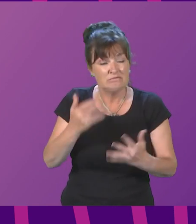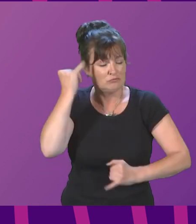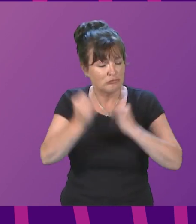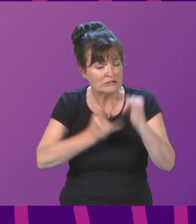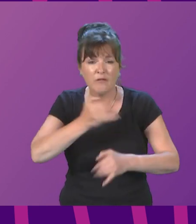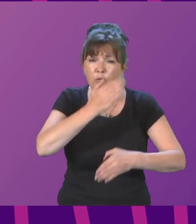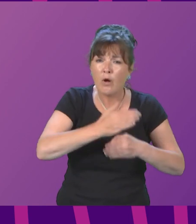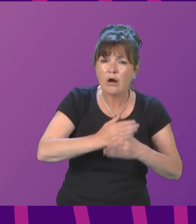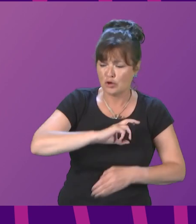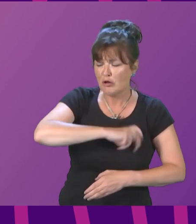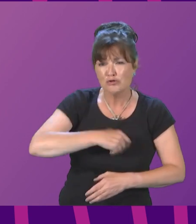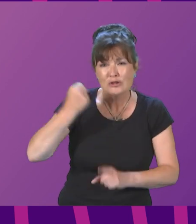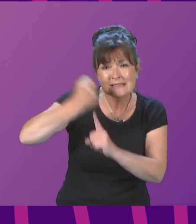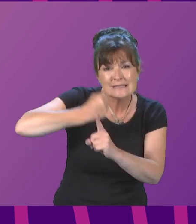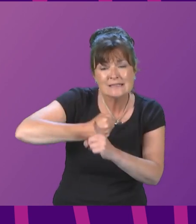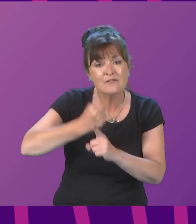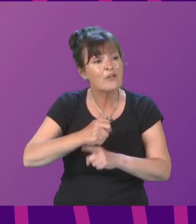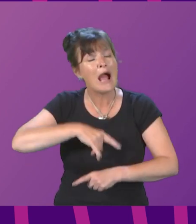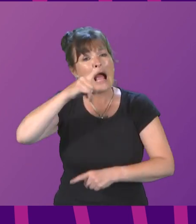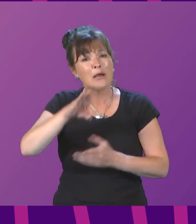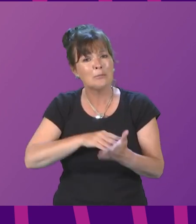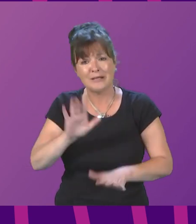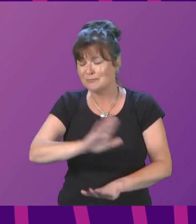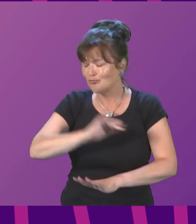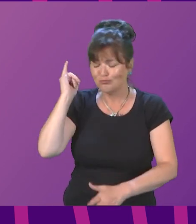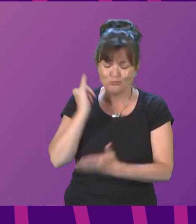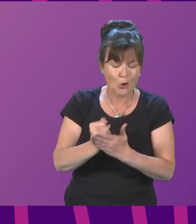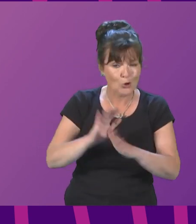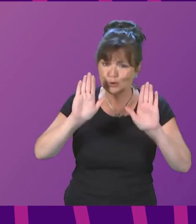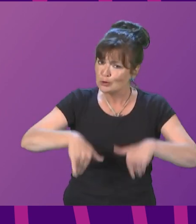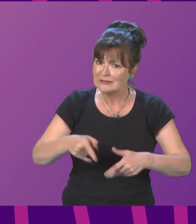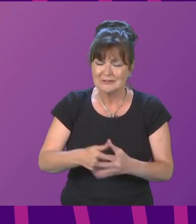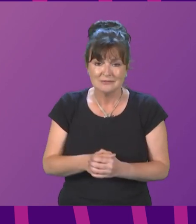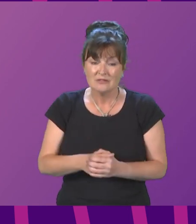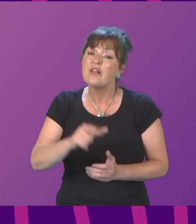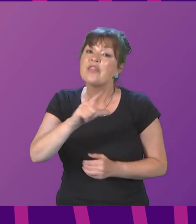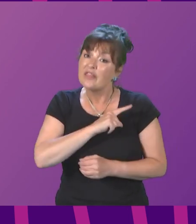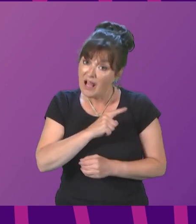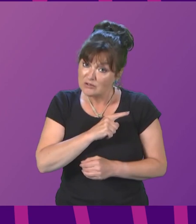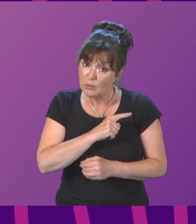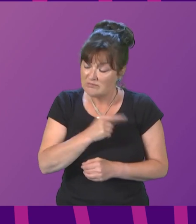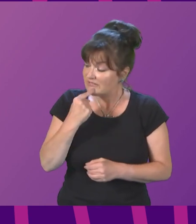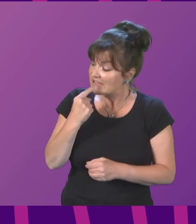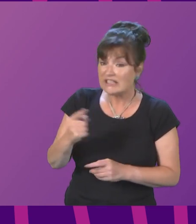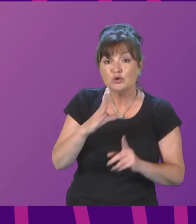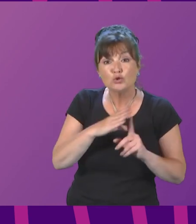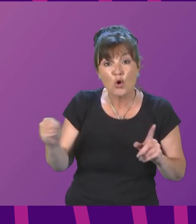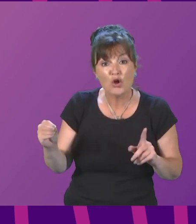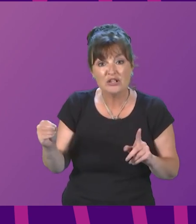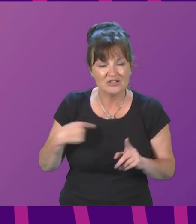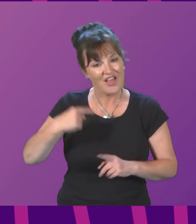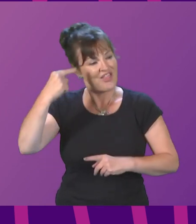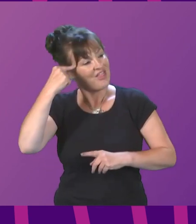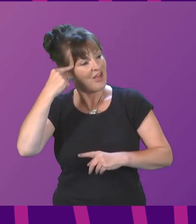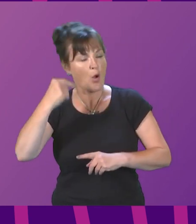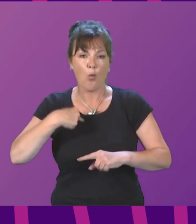and trade unions fighting for higher pay is deeply misplaced. That is why, to the Tories, threatening to roll back